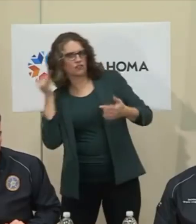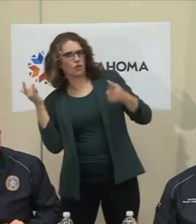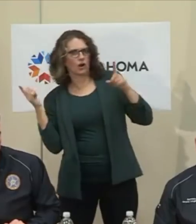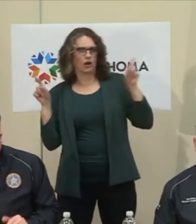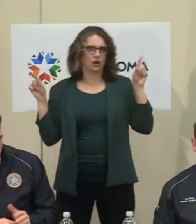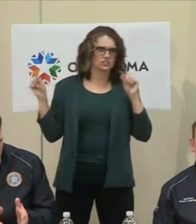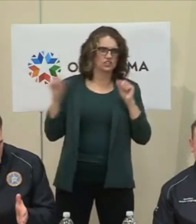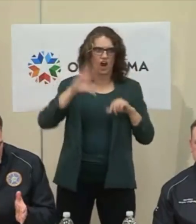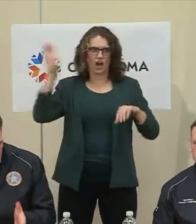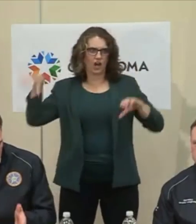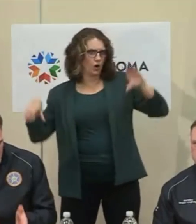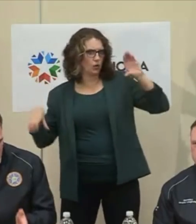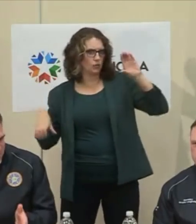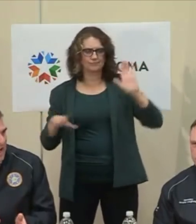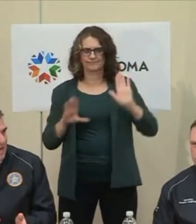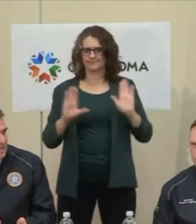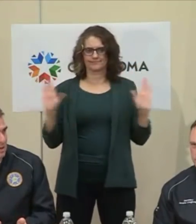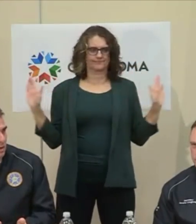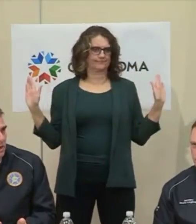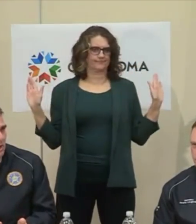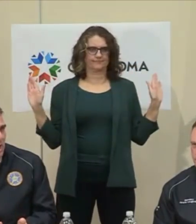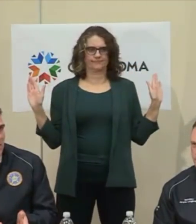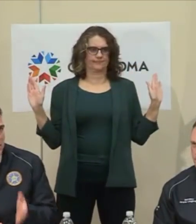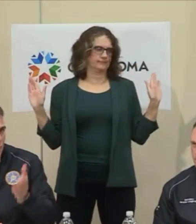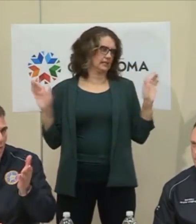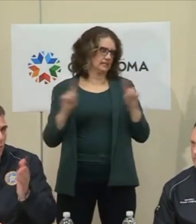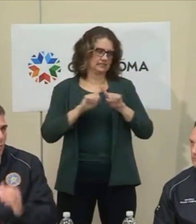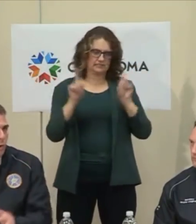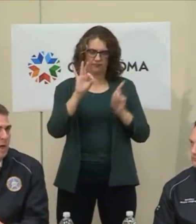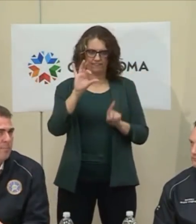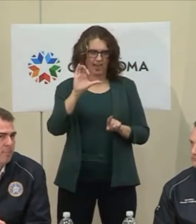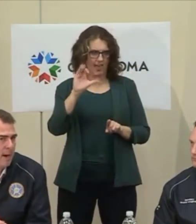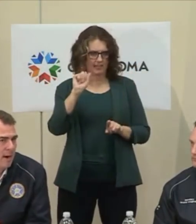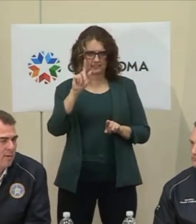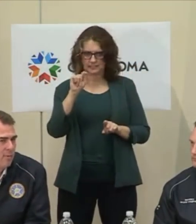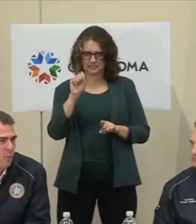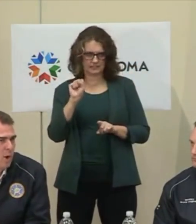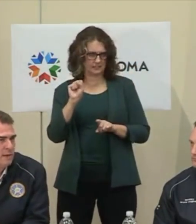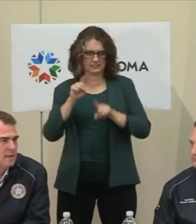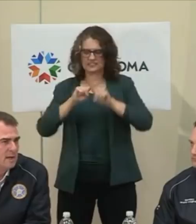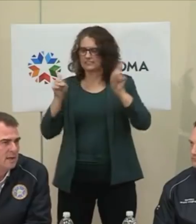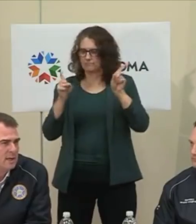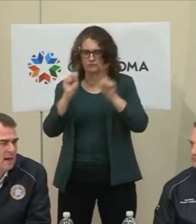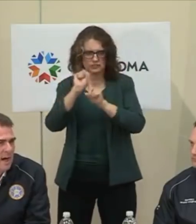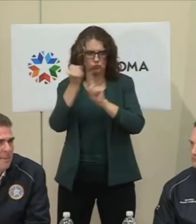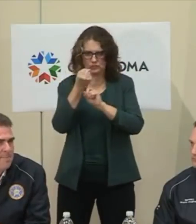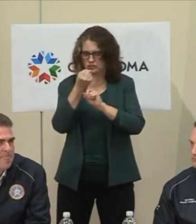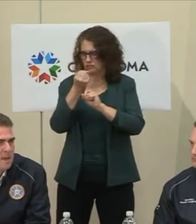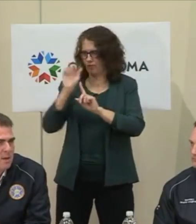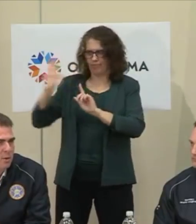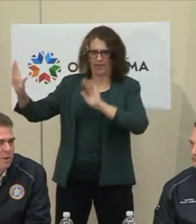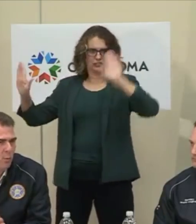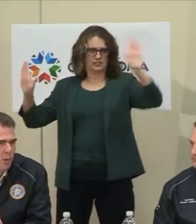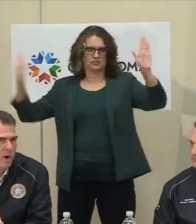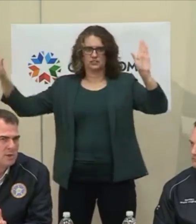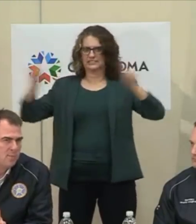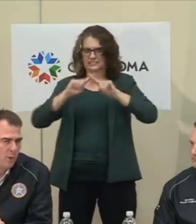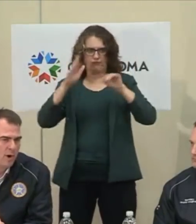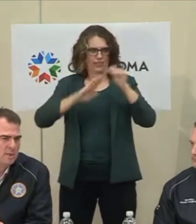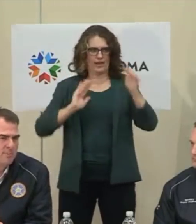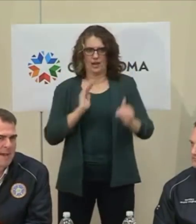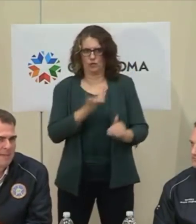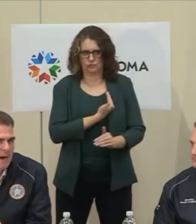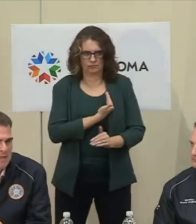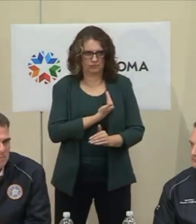Chicago. We have a different set of facts here. That's why we're getting prepared for what, you know, when